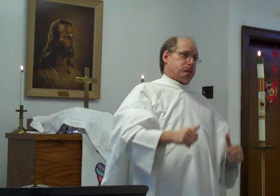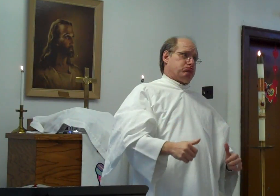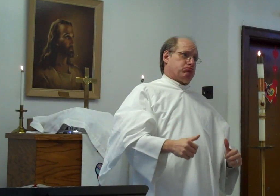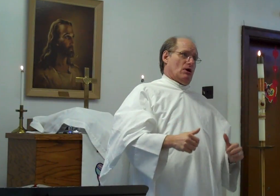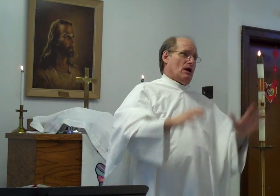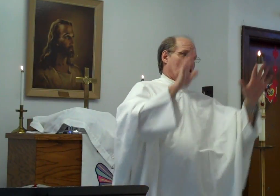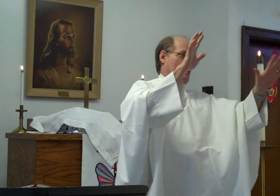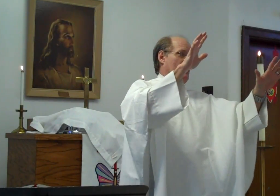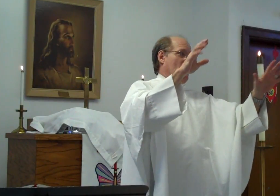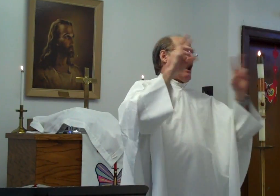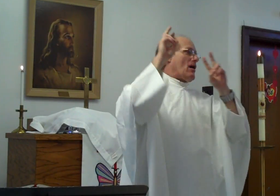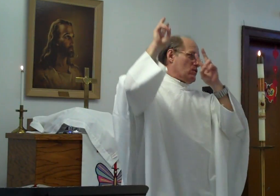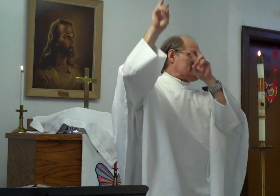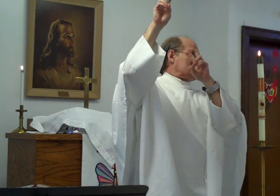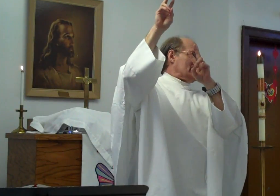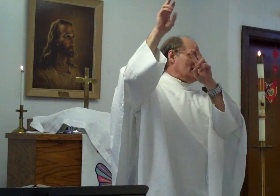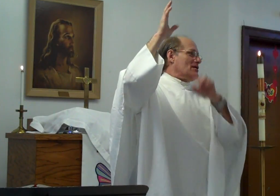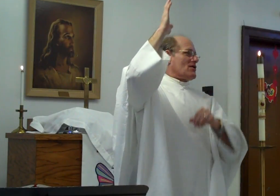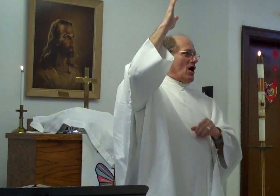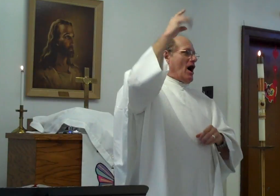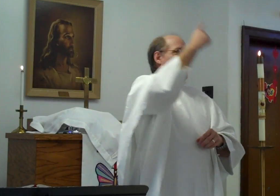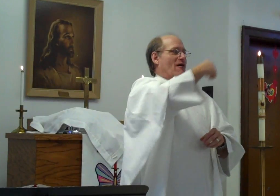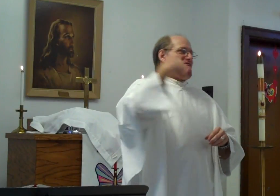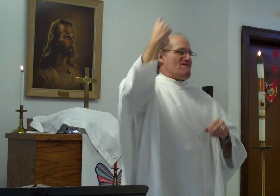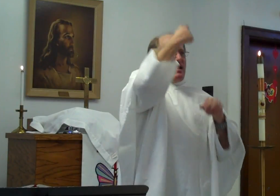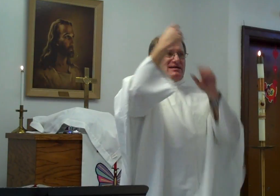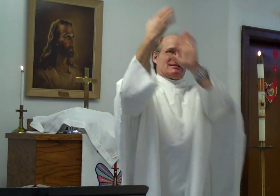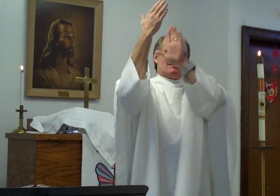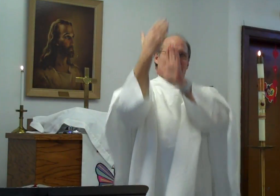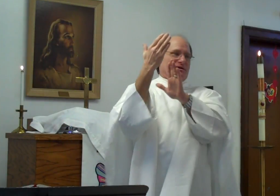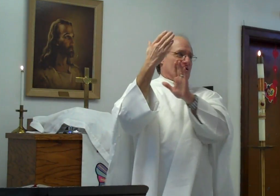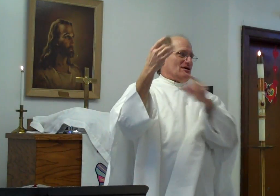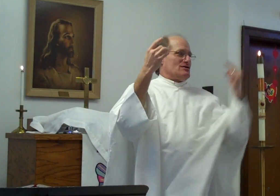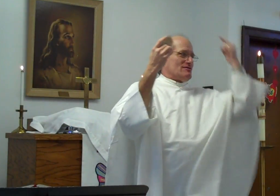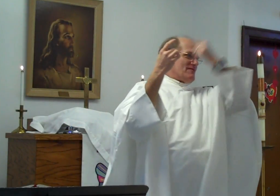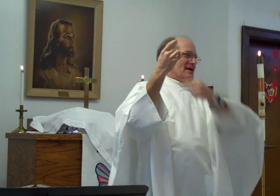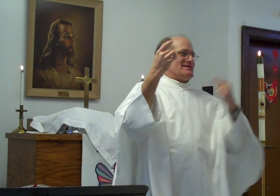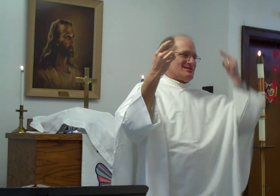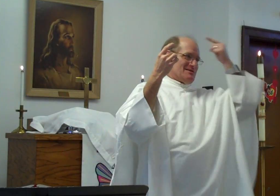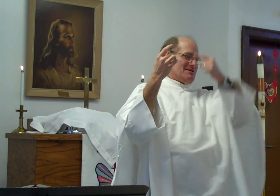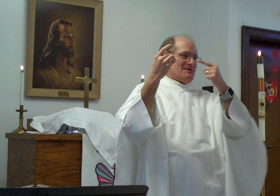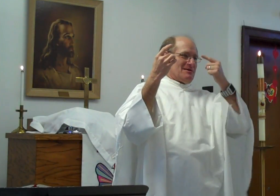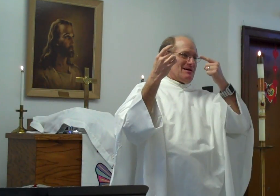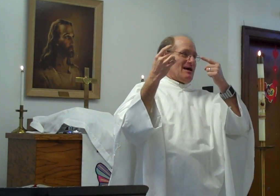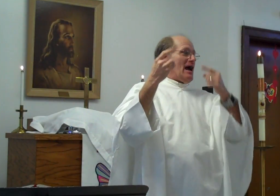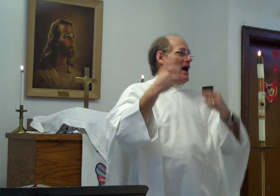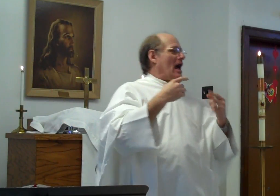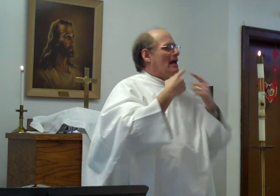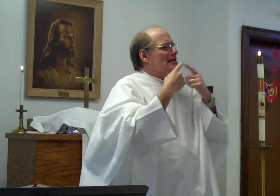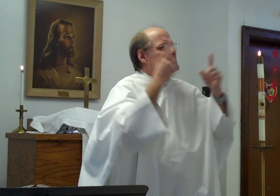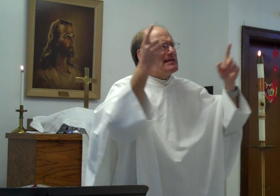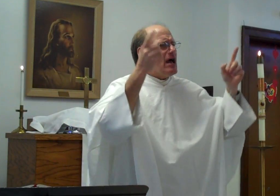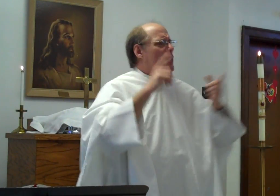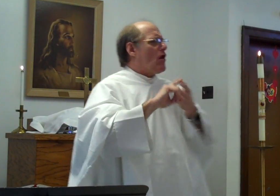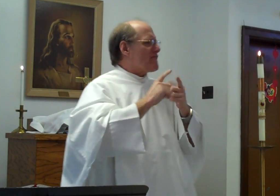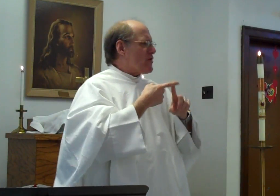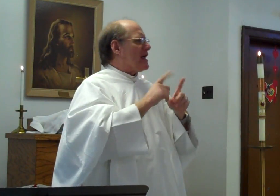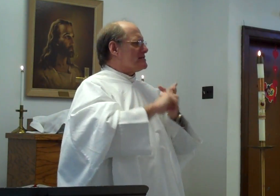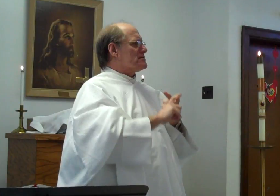I will see God face to face. Tell our friends,